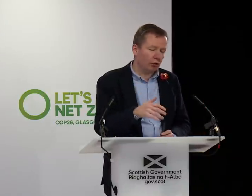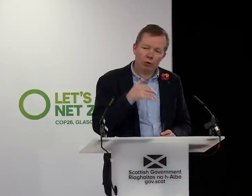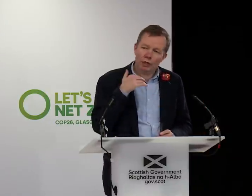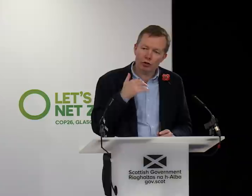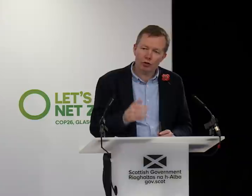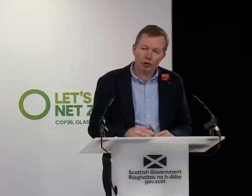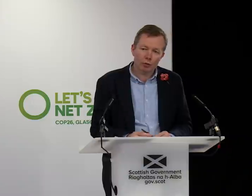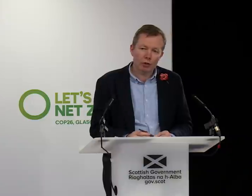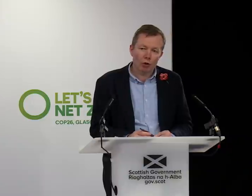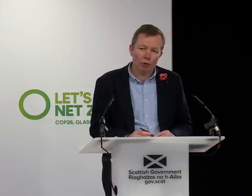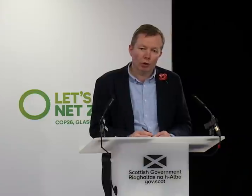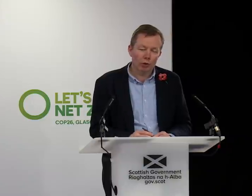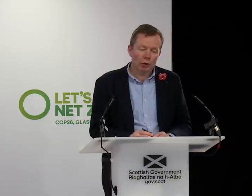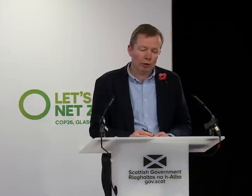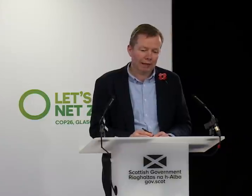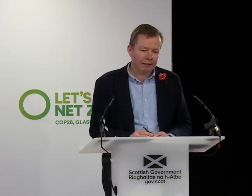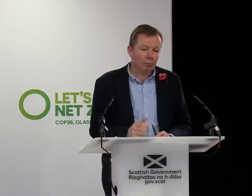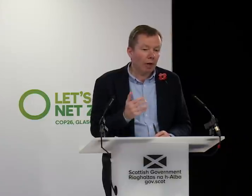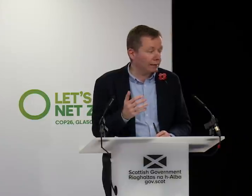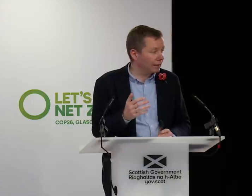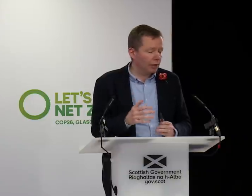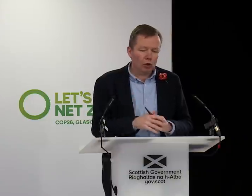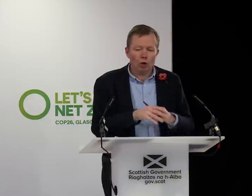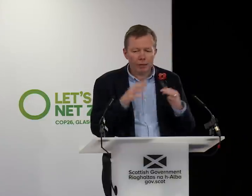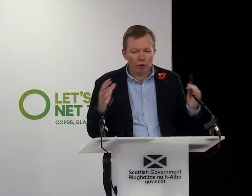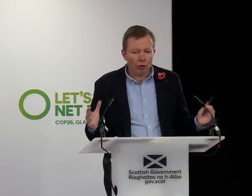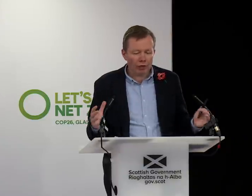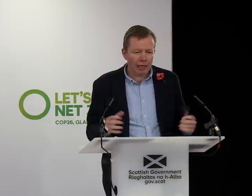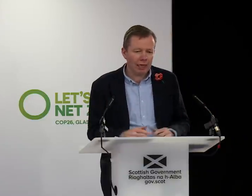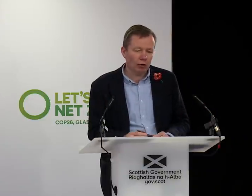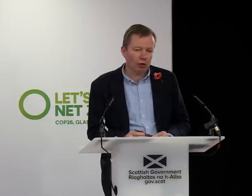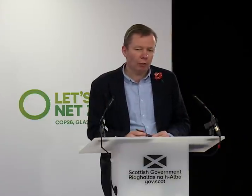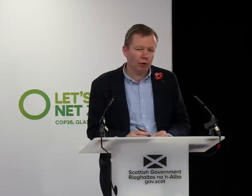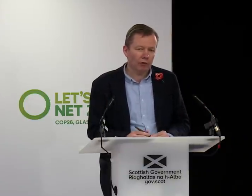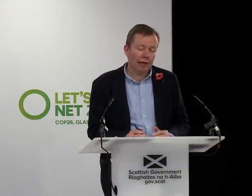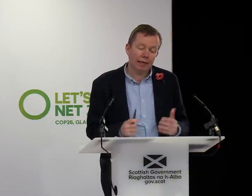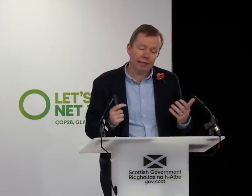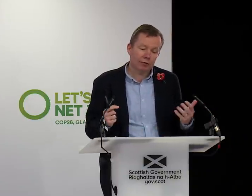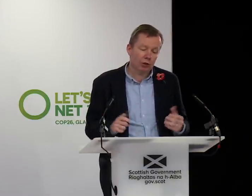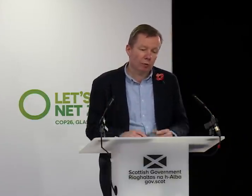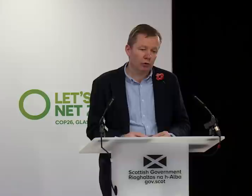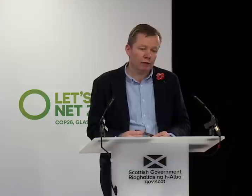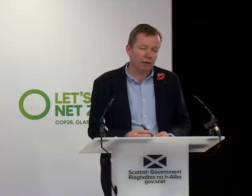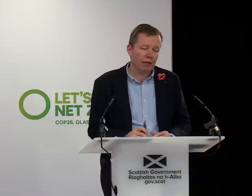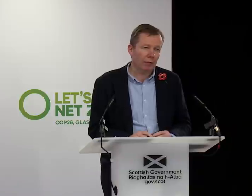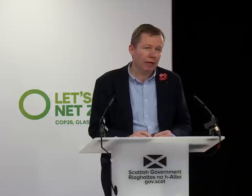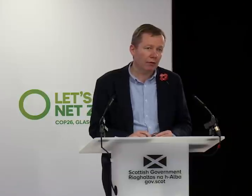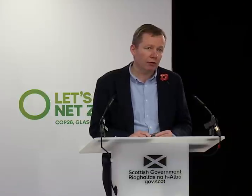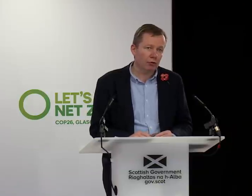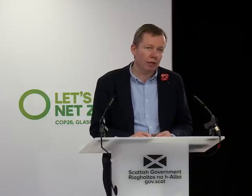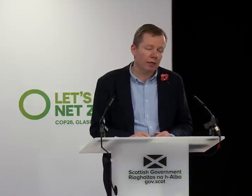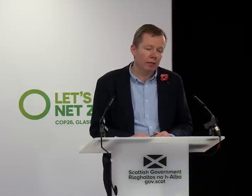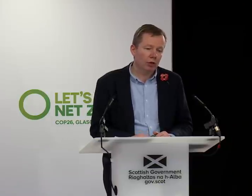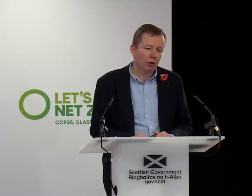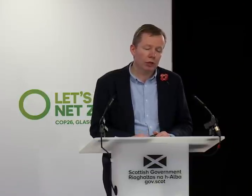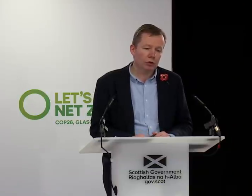it. So it should just be normal practice. But COP is an overlay on top of all of that. And it gives me the opportunity to thank my health